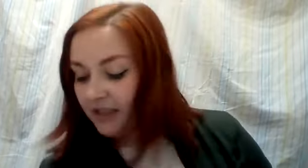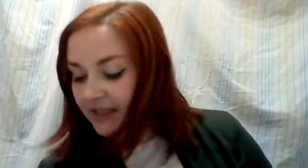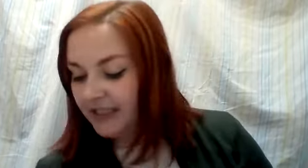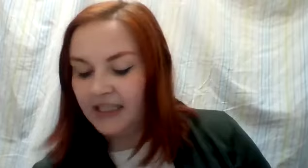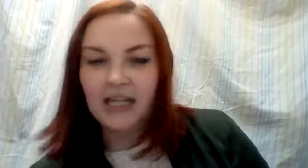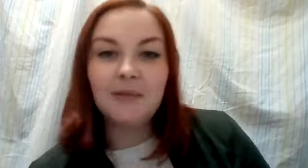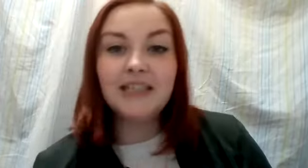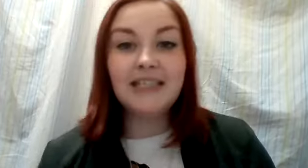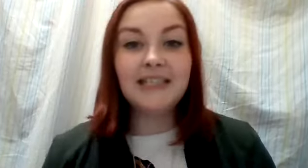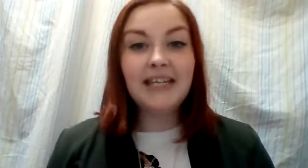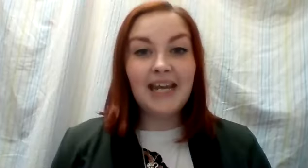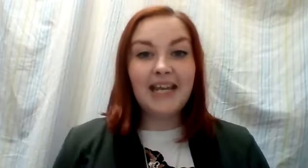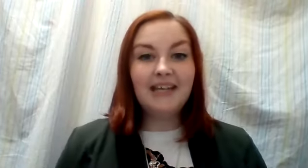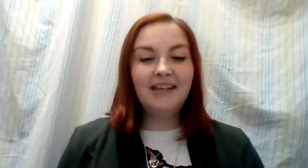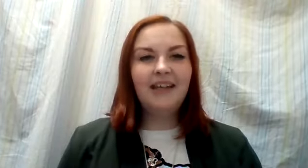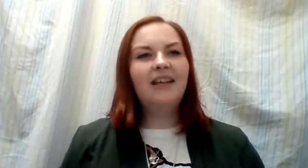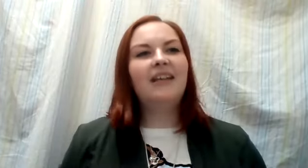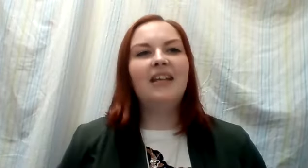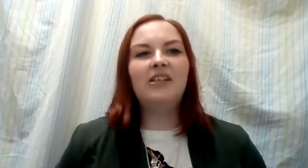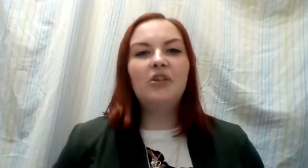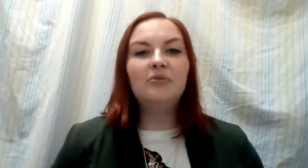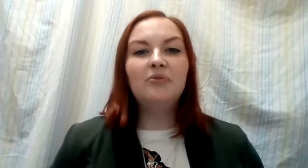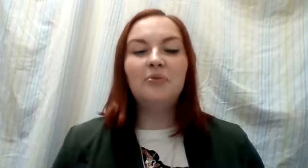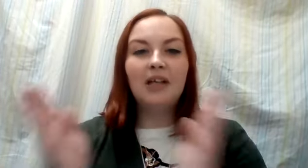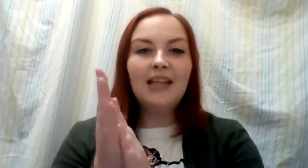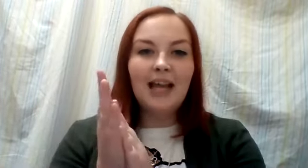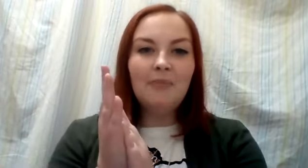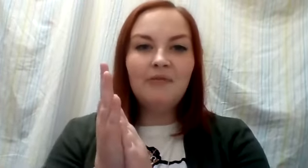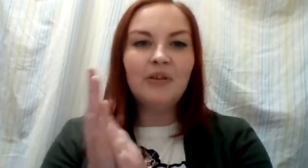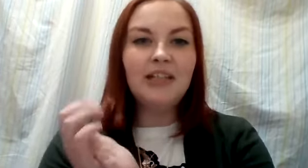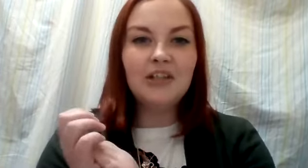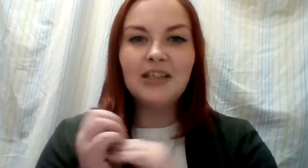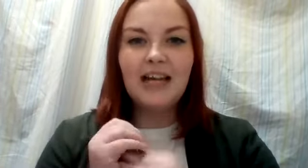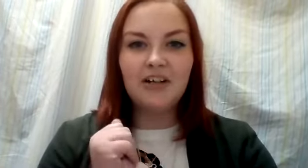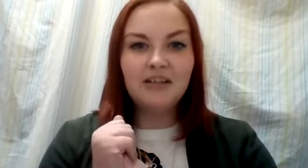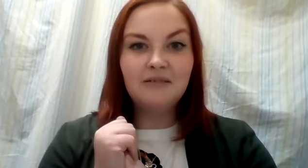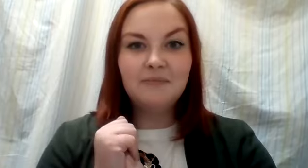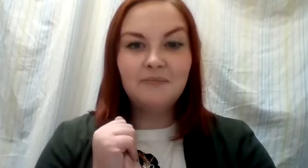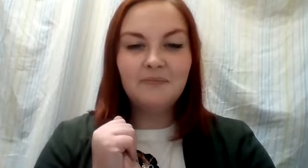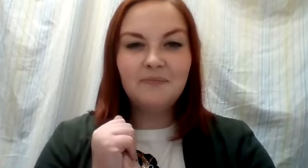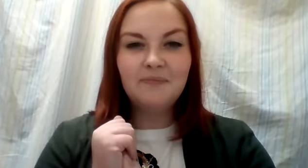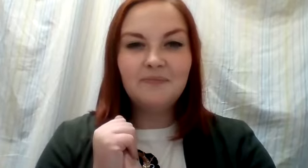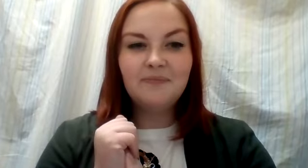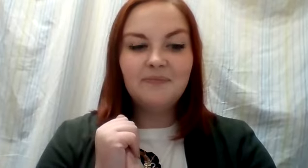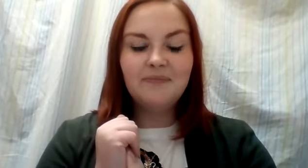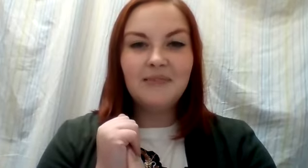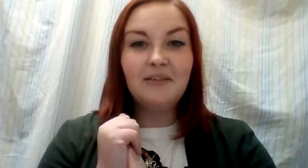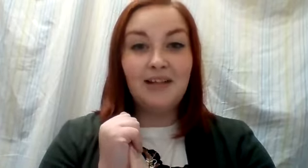to sing the ABCs today. Can you clap for each letter? Ready?